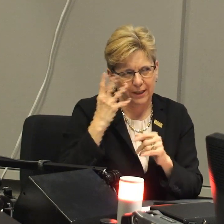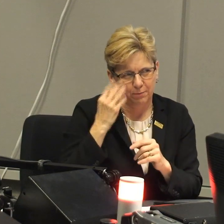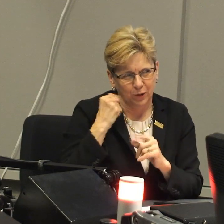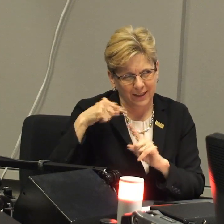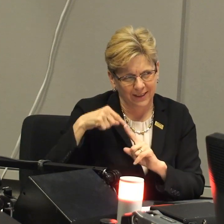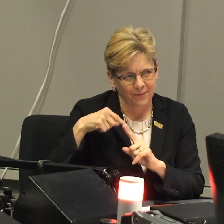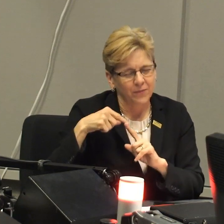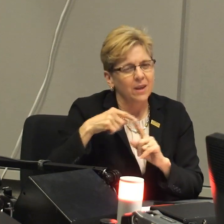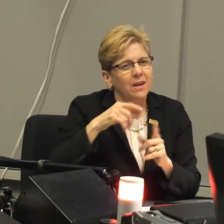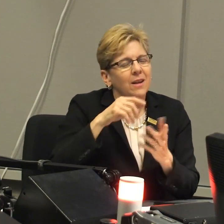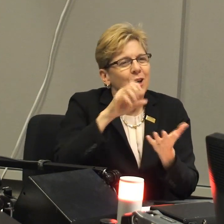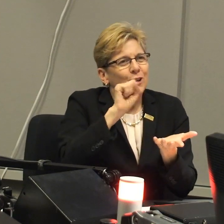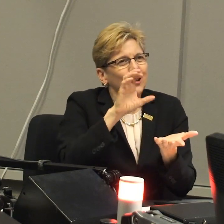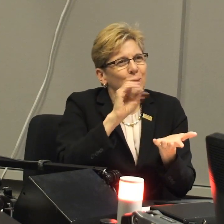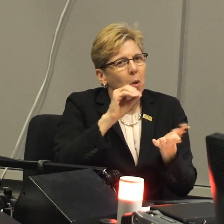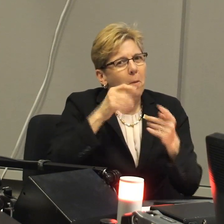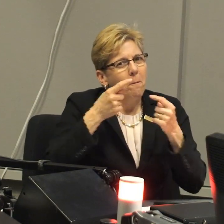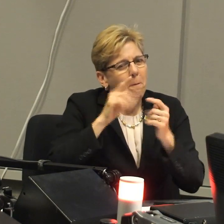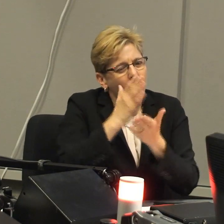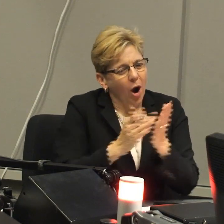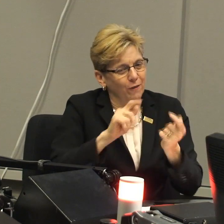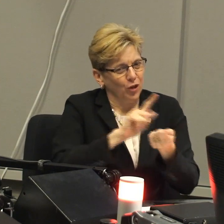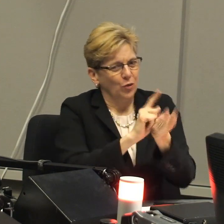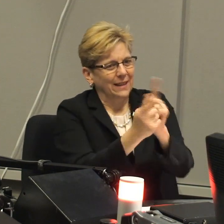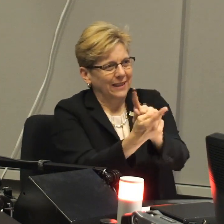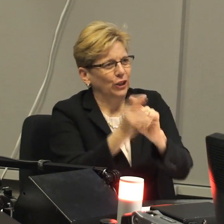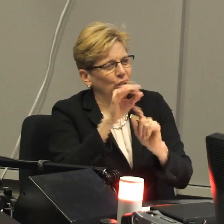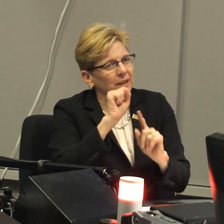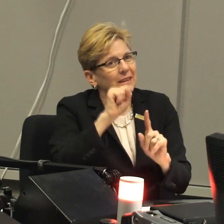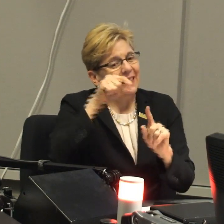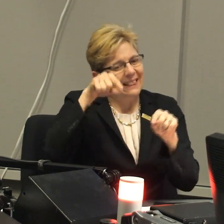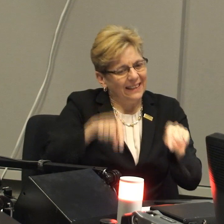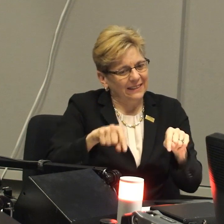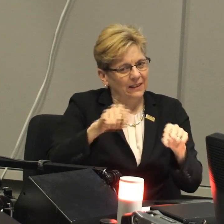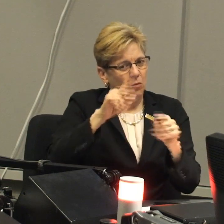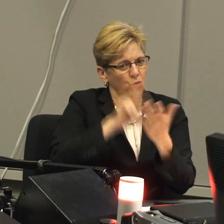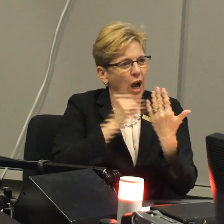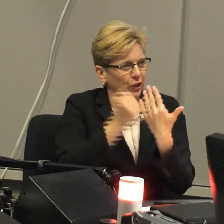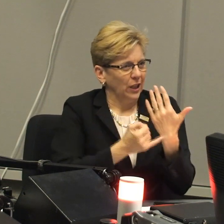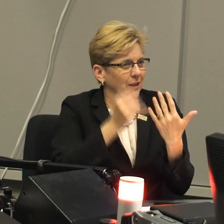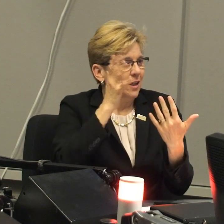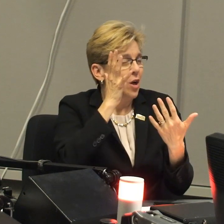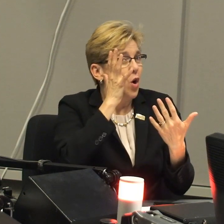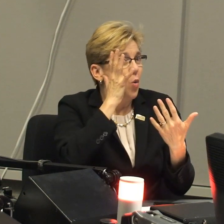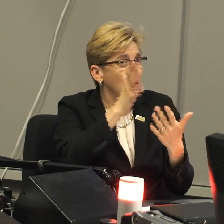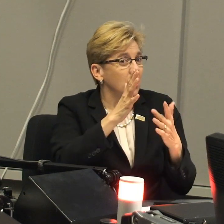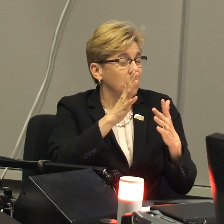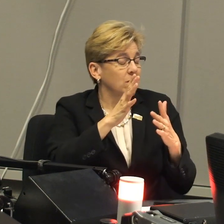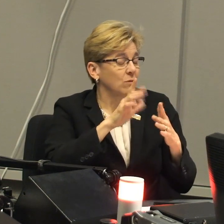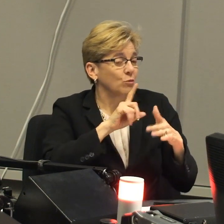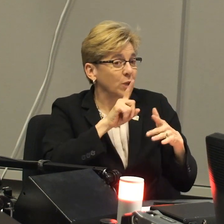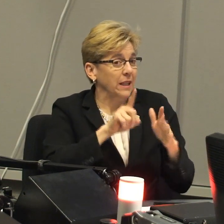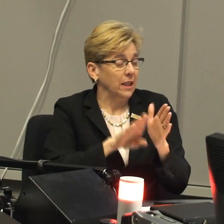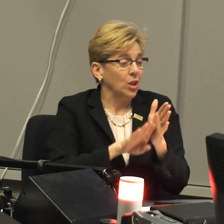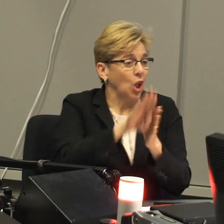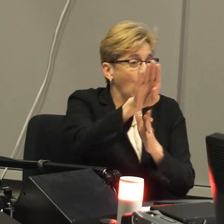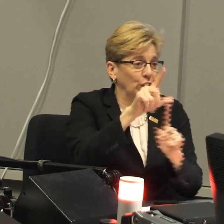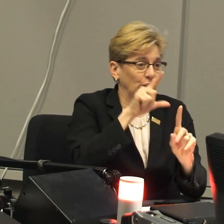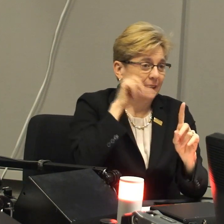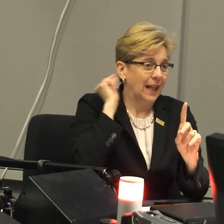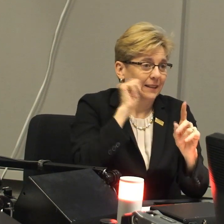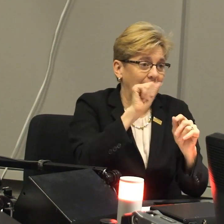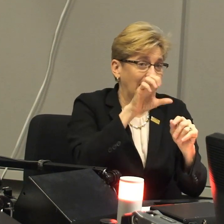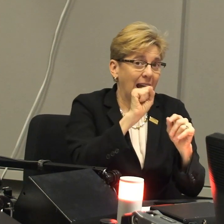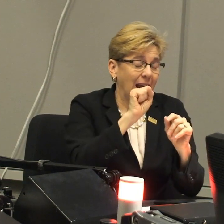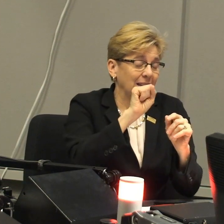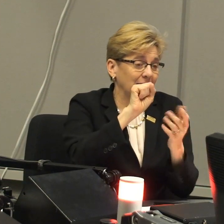those people who are more visual as opposed to experience the world through an auditory sense. So part of this transition is that this project will,